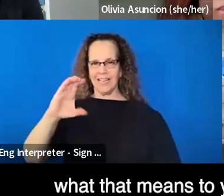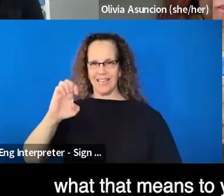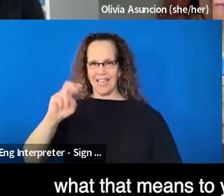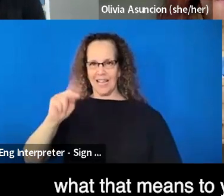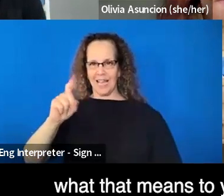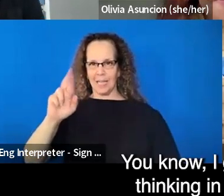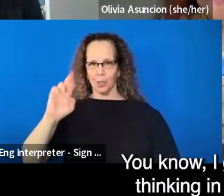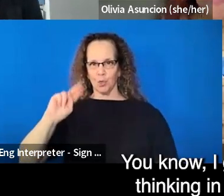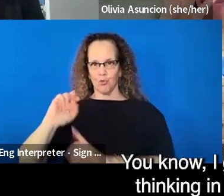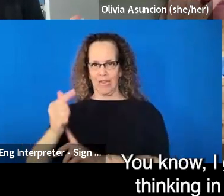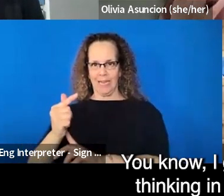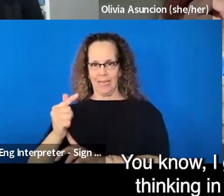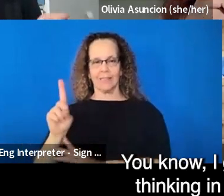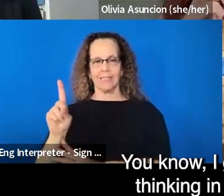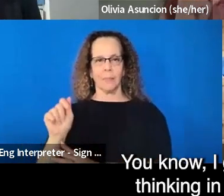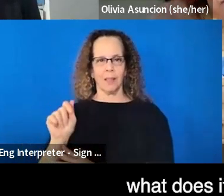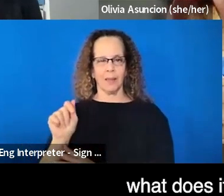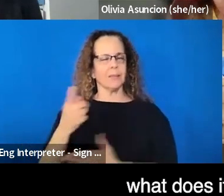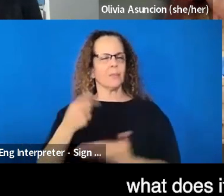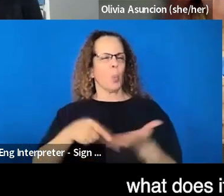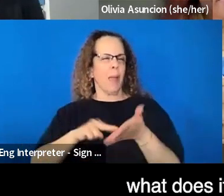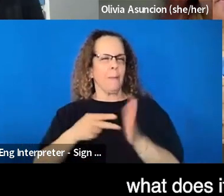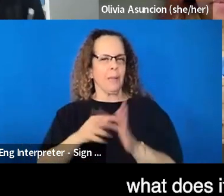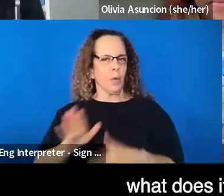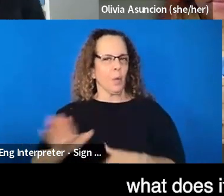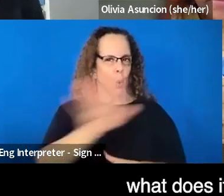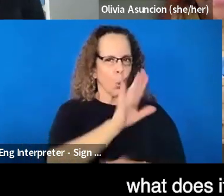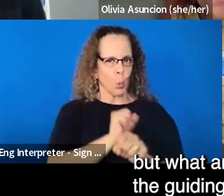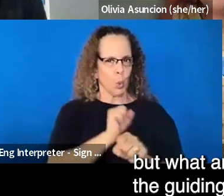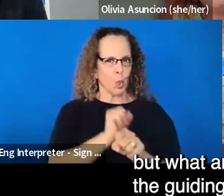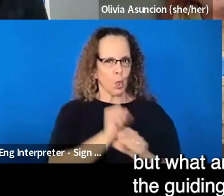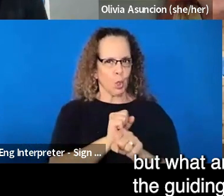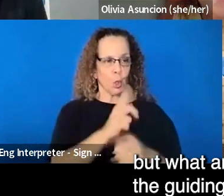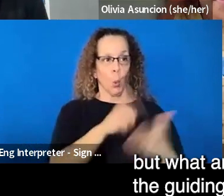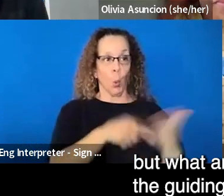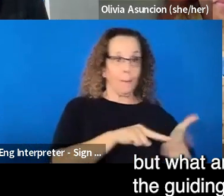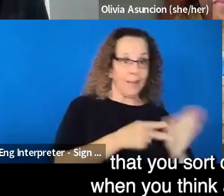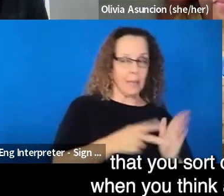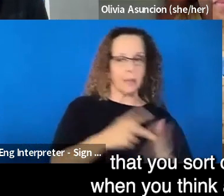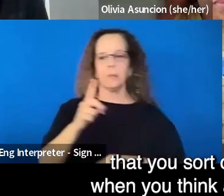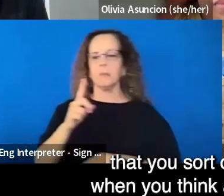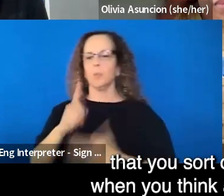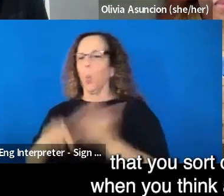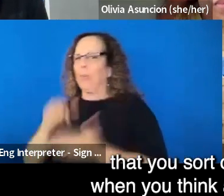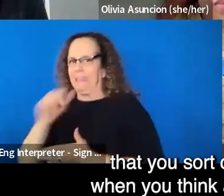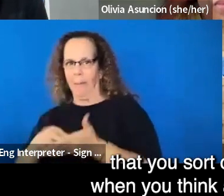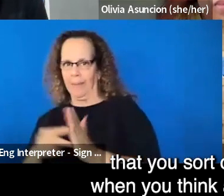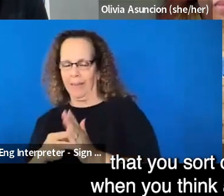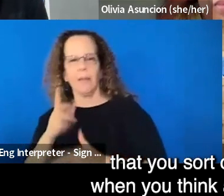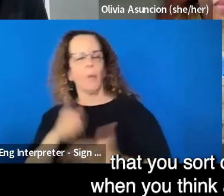your practice. You know, I guess we're thinking in particular, what does it not mean? But what are some of the guiding principles that you